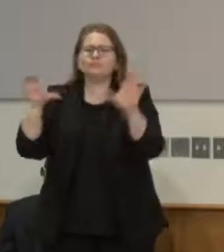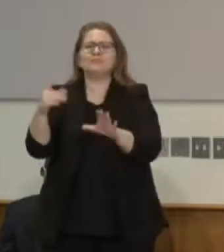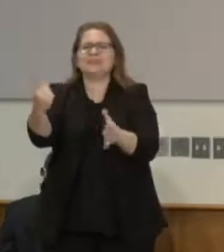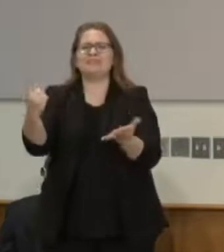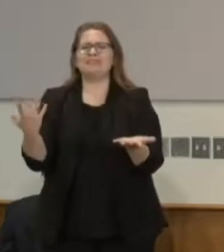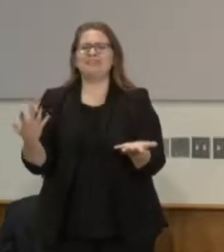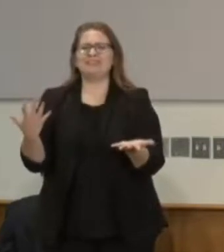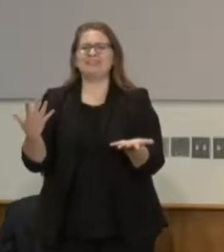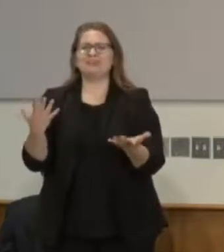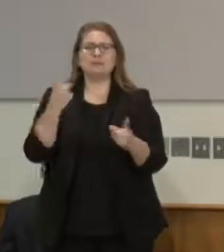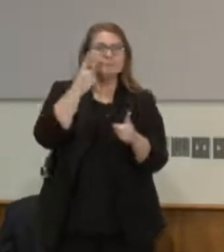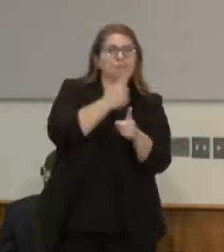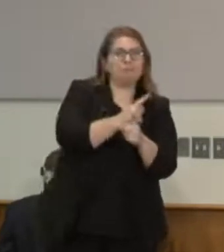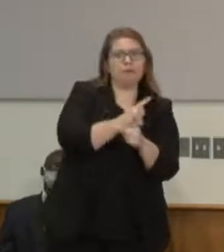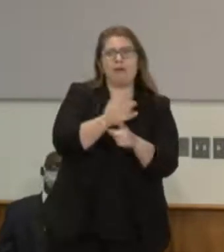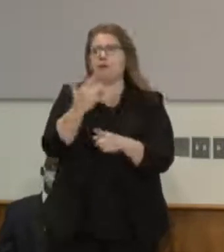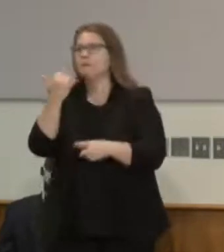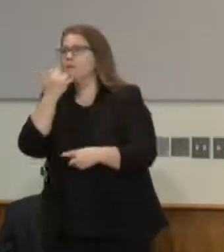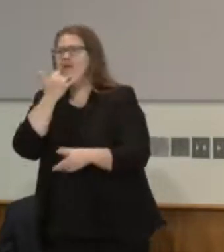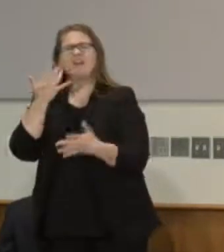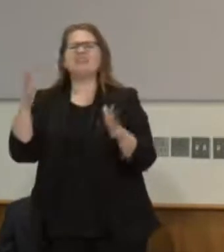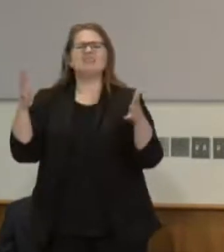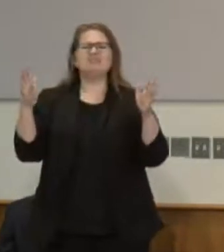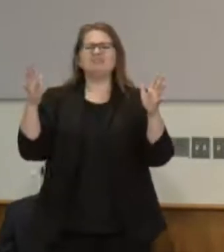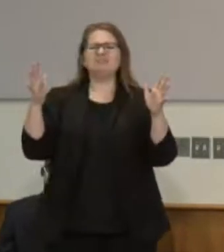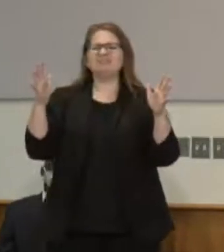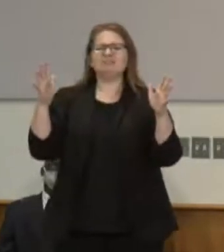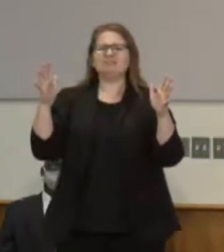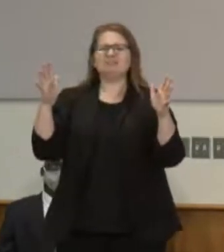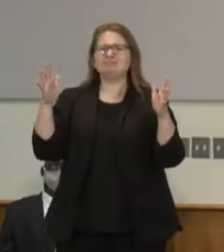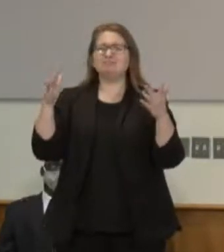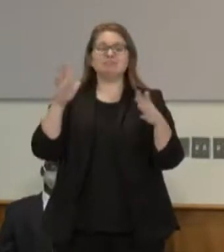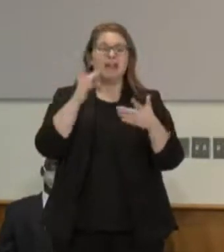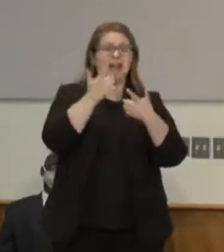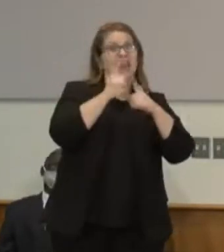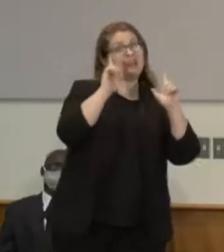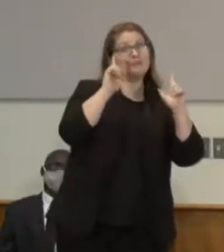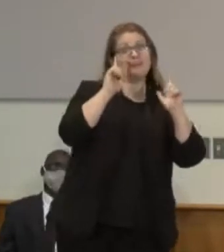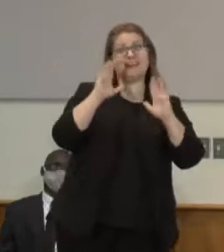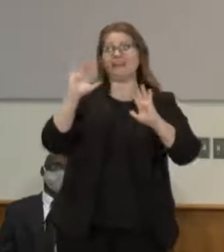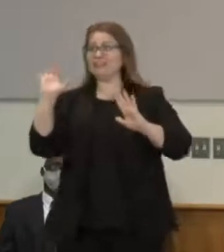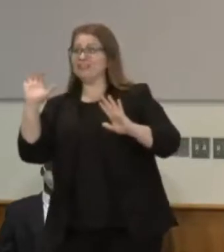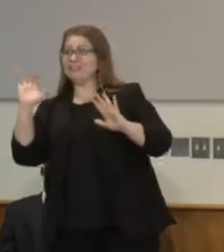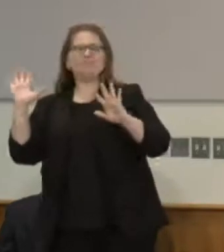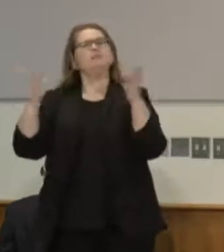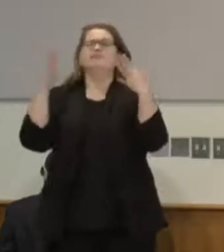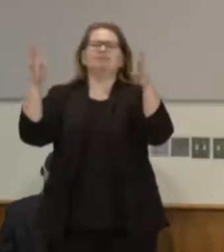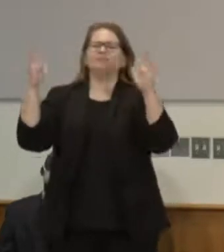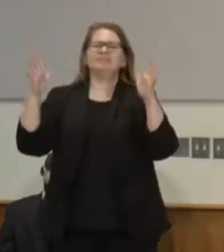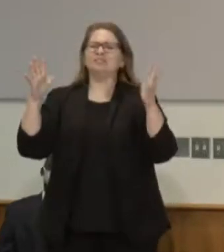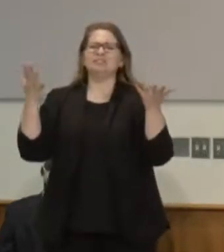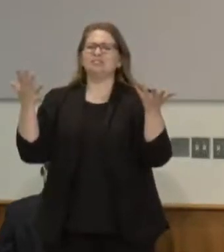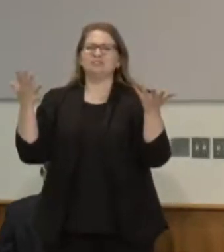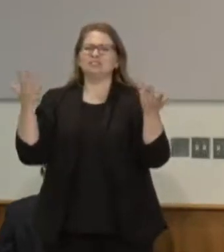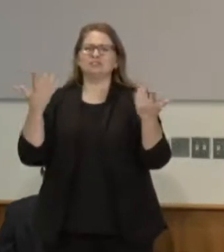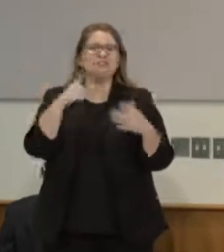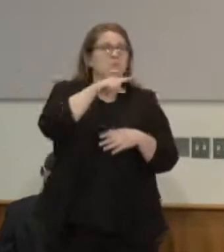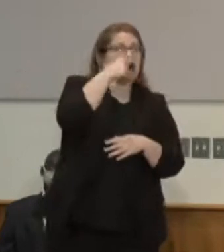it's not about liberal versus conservatives it's not about black versus white